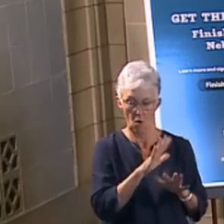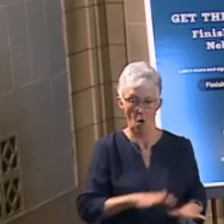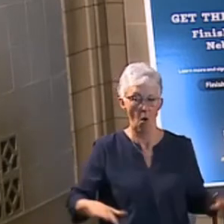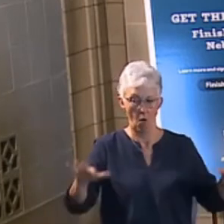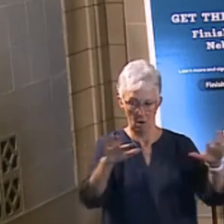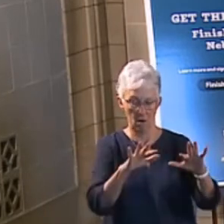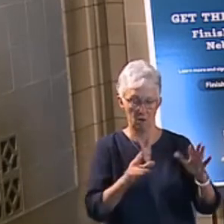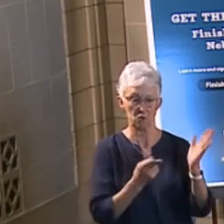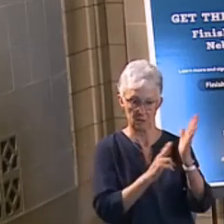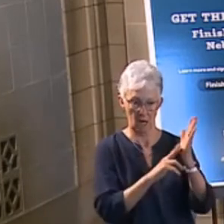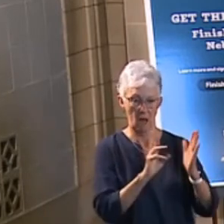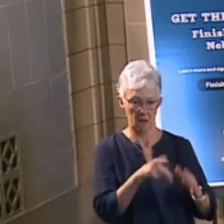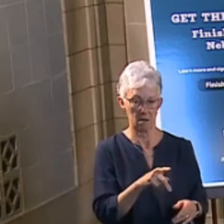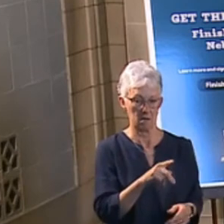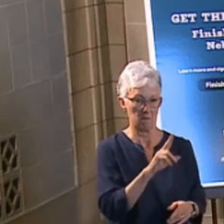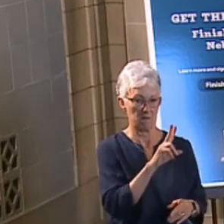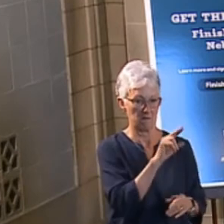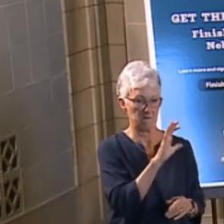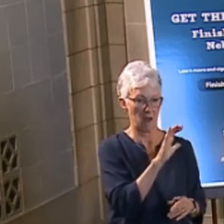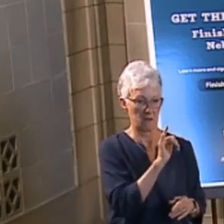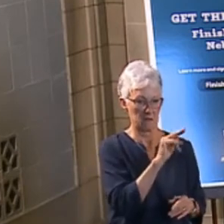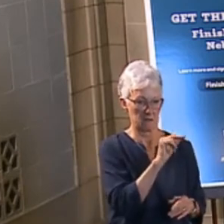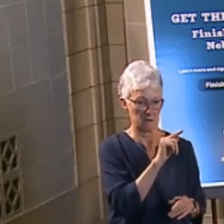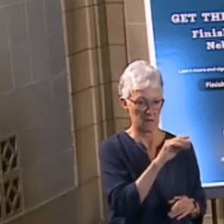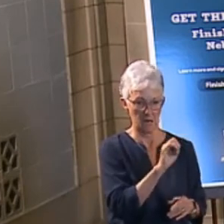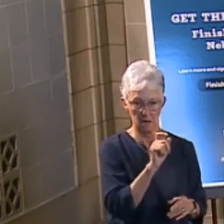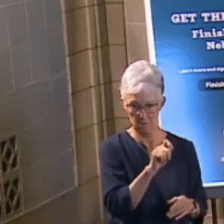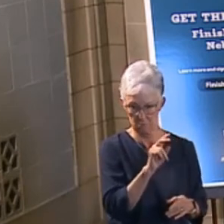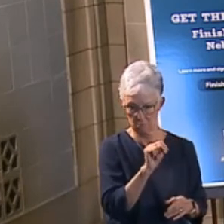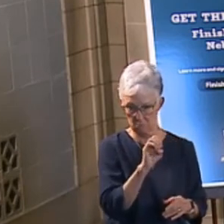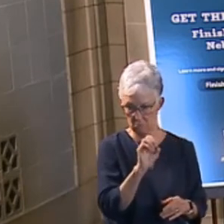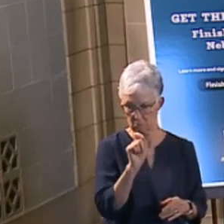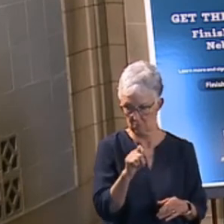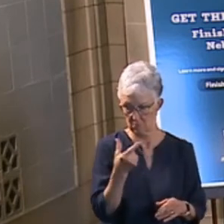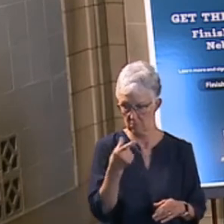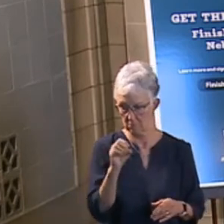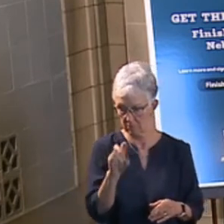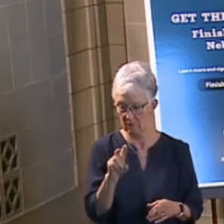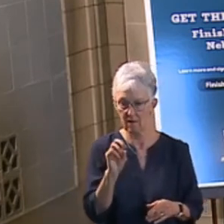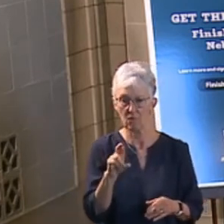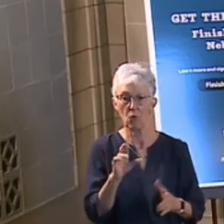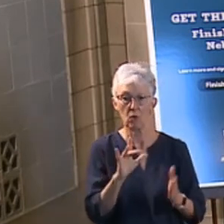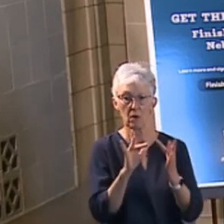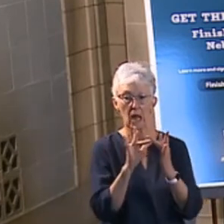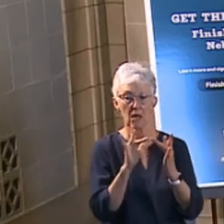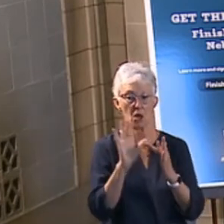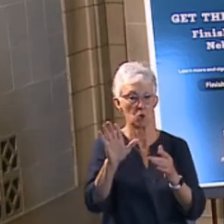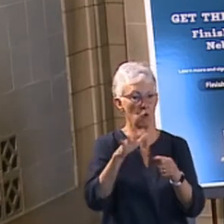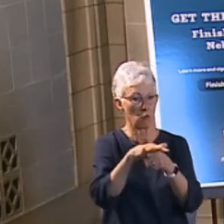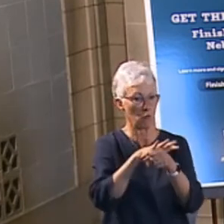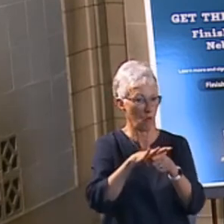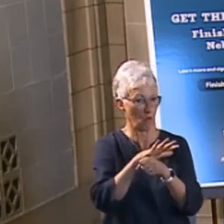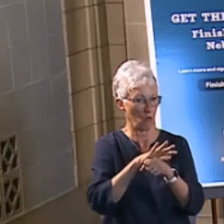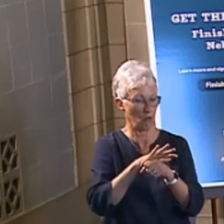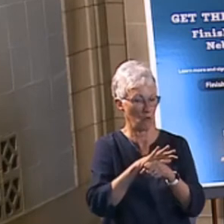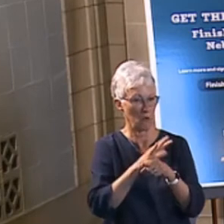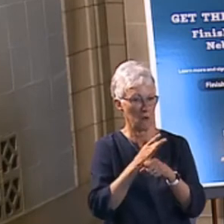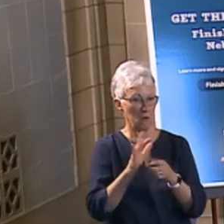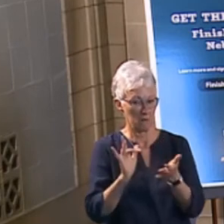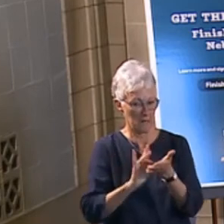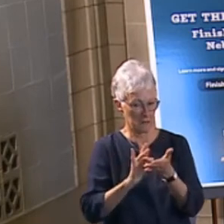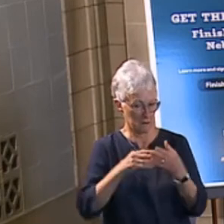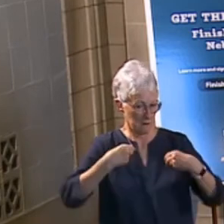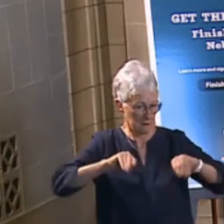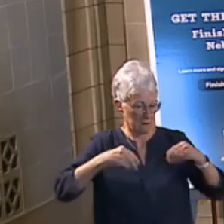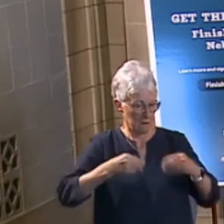.gov, or go to your pharmacy to be able to get scheduled for that. So, that's important. As also part of that program,